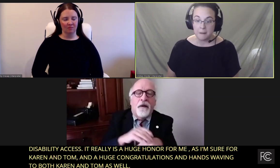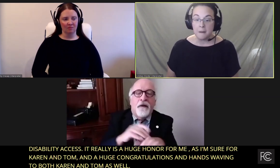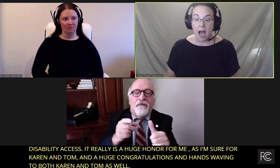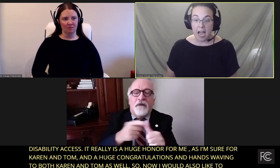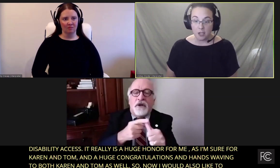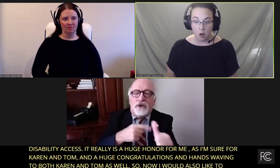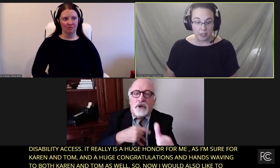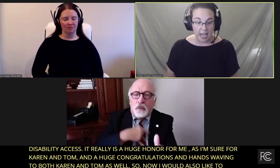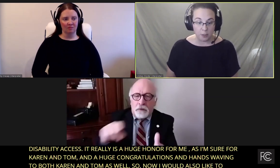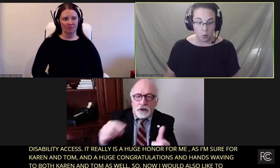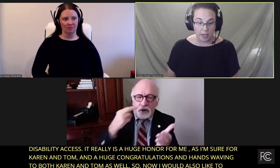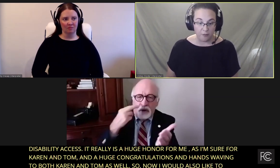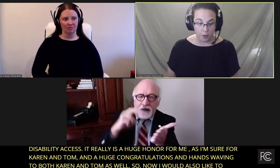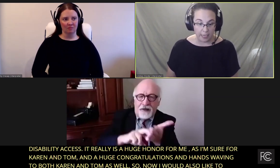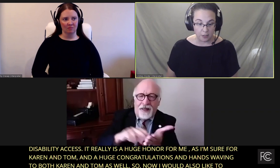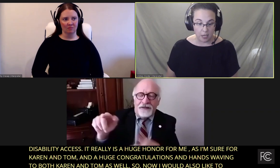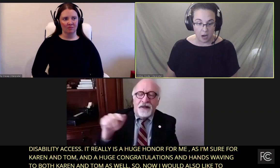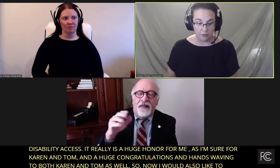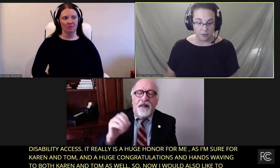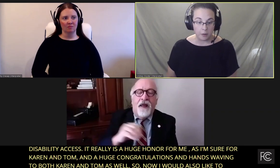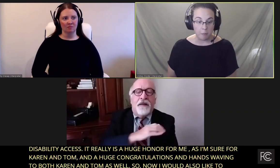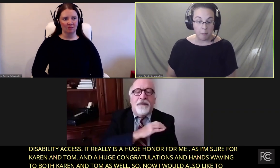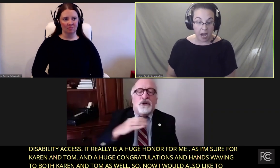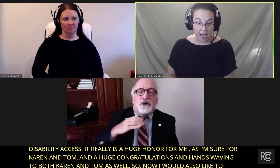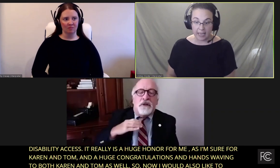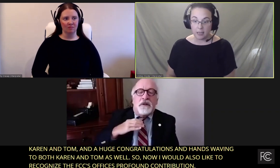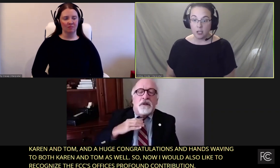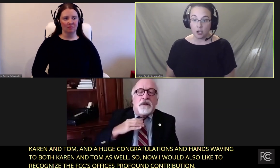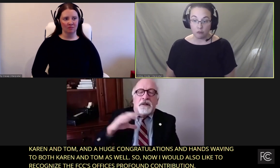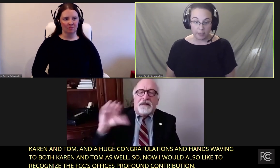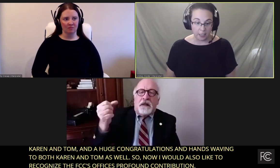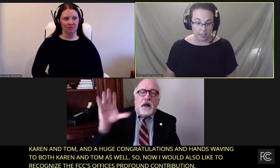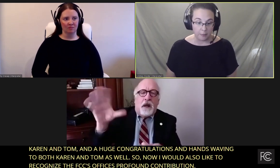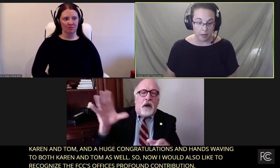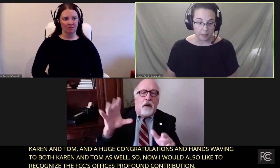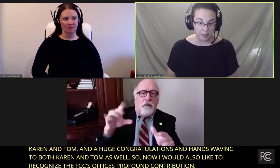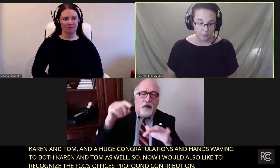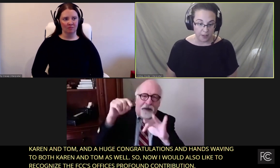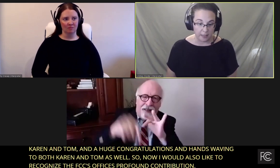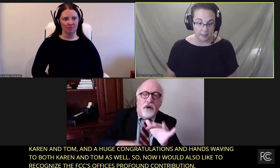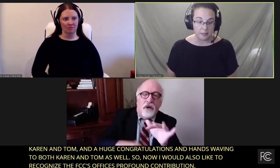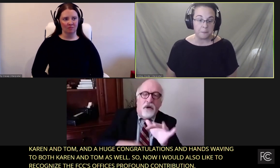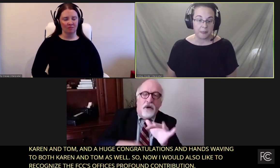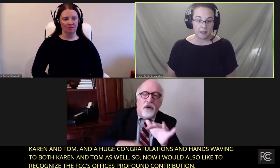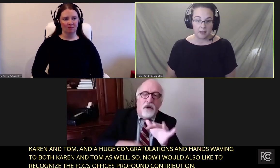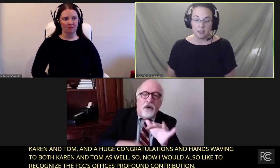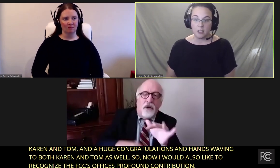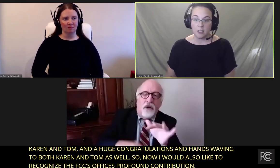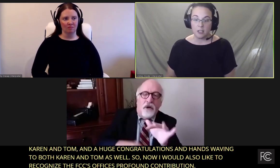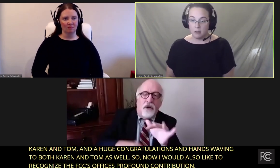I know the last 24 years of my career in public service,